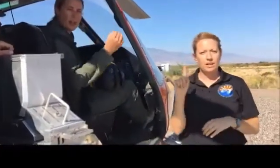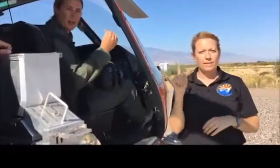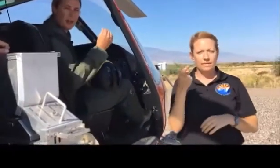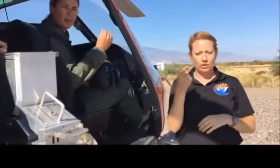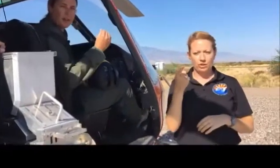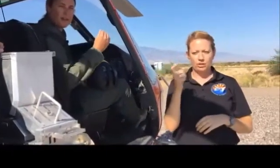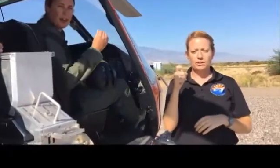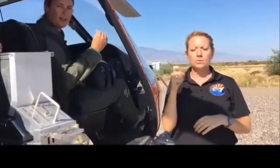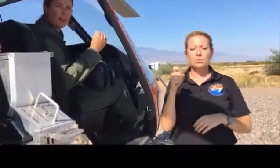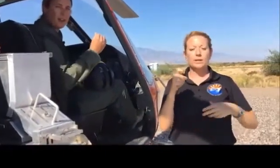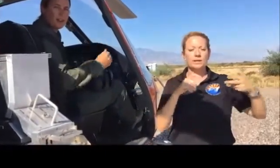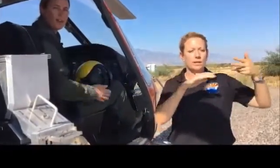above 500 feet.